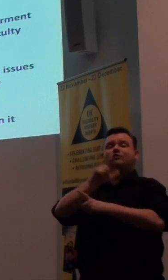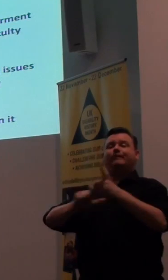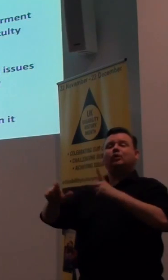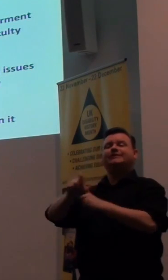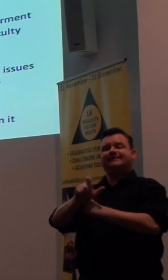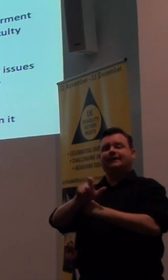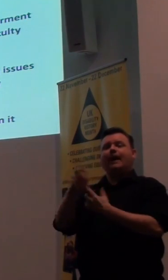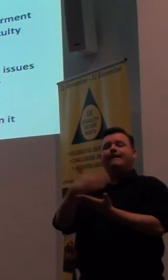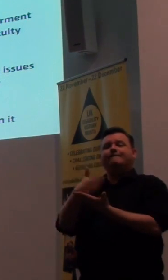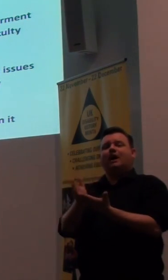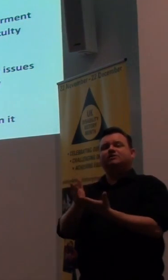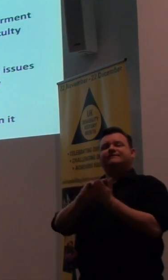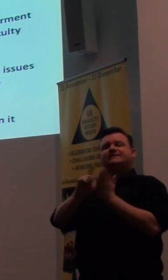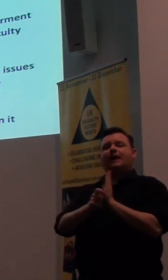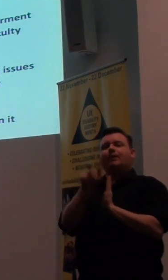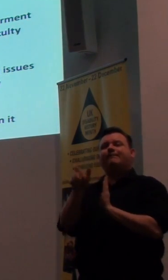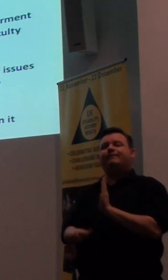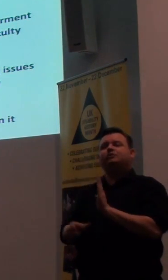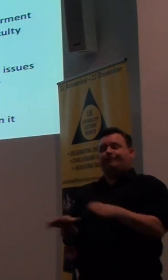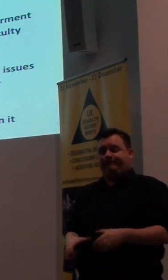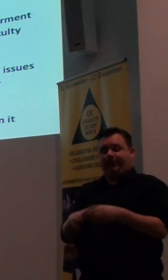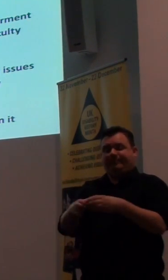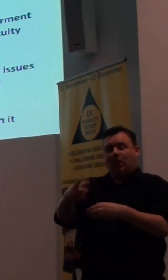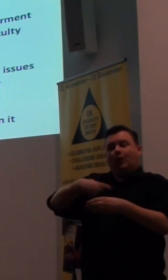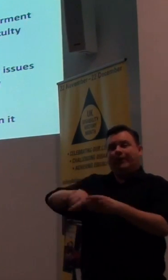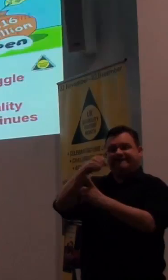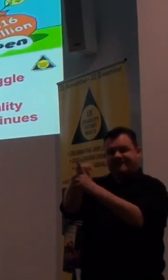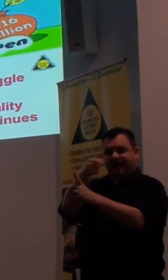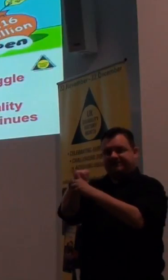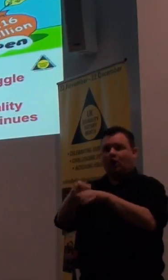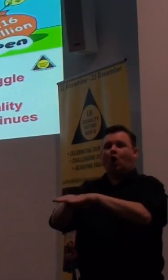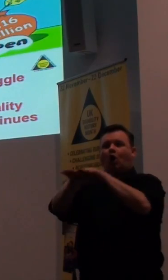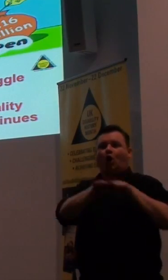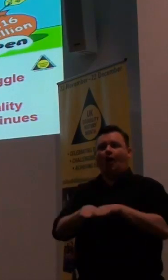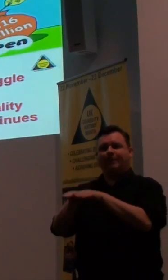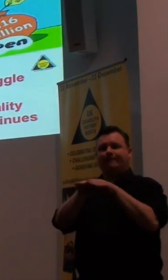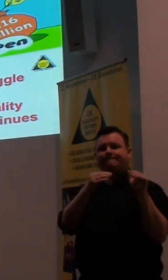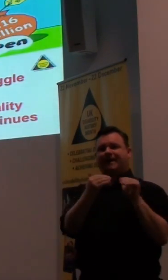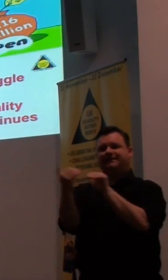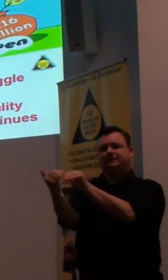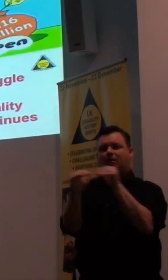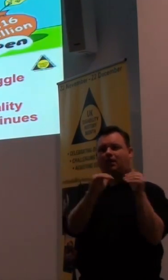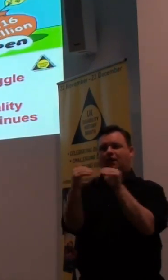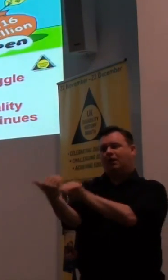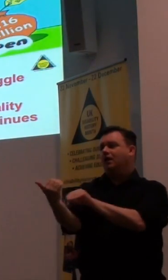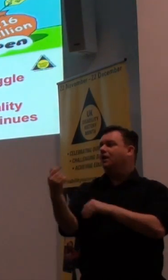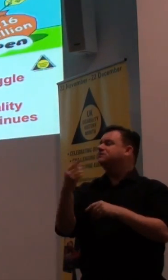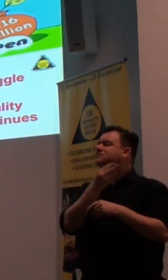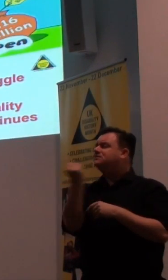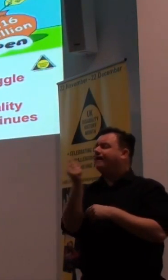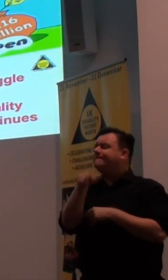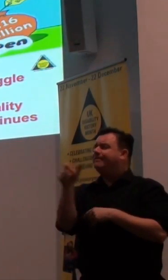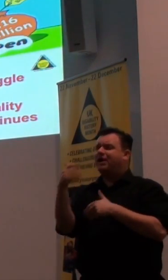the end part of the disabled people's movement, and we are fighting a common battle. Of course, some people never understood this,